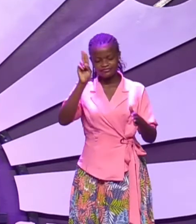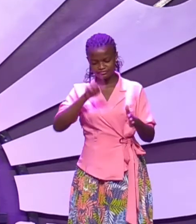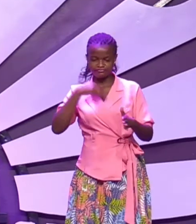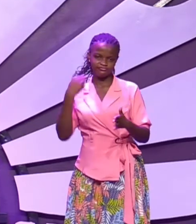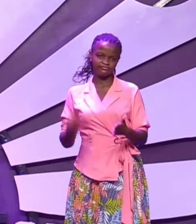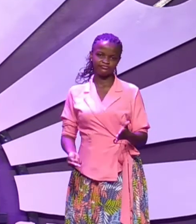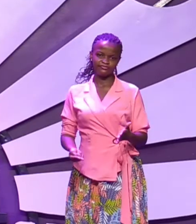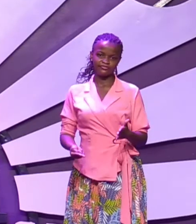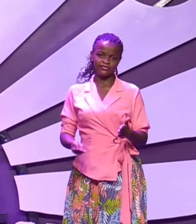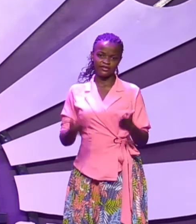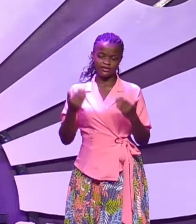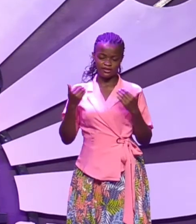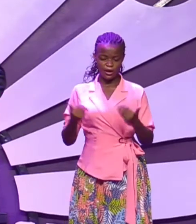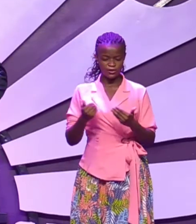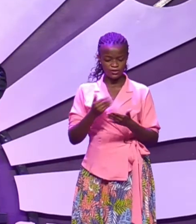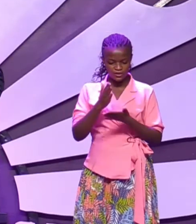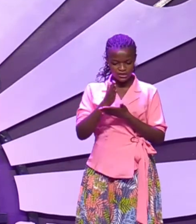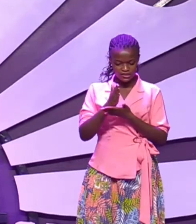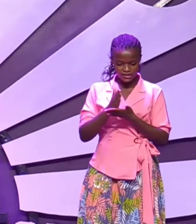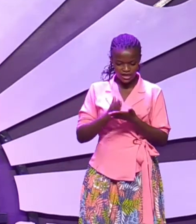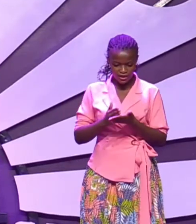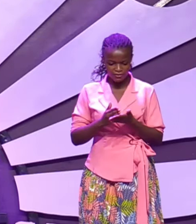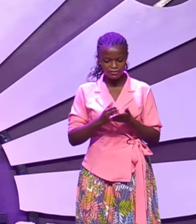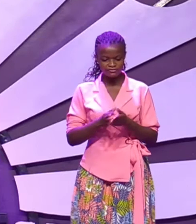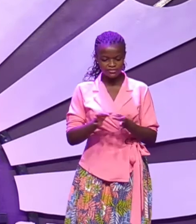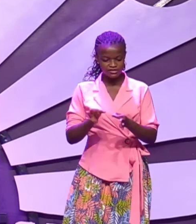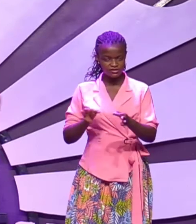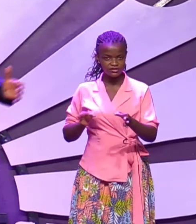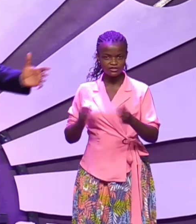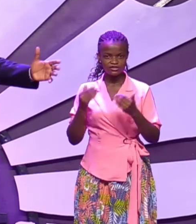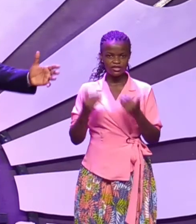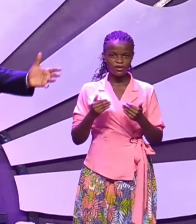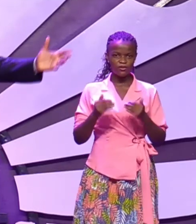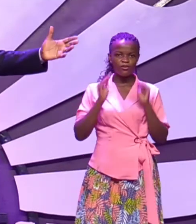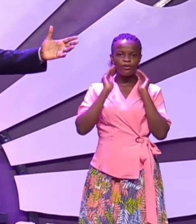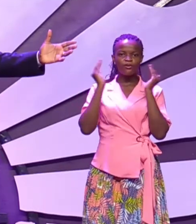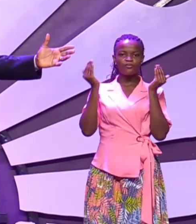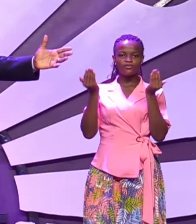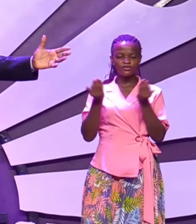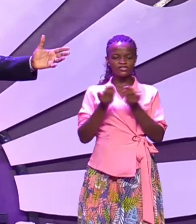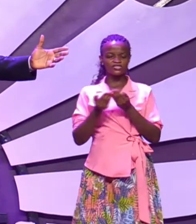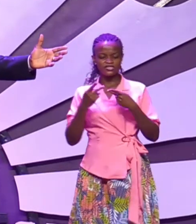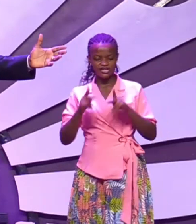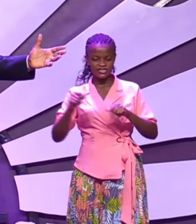there was a trend he was becoming venerated revered